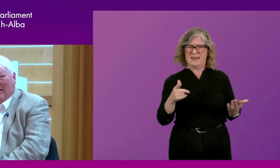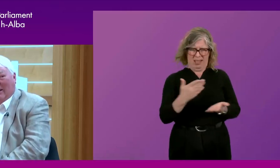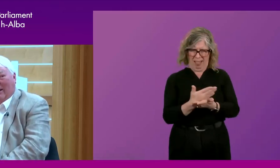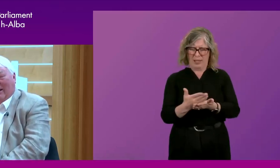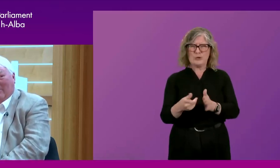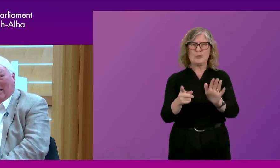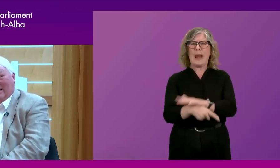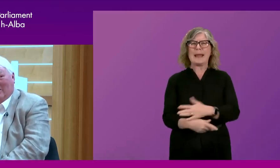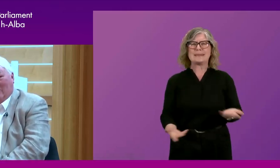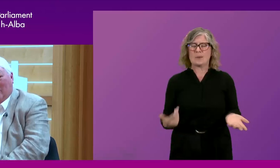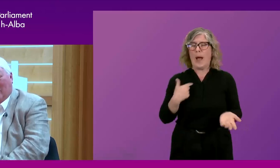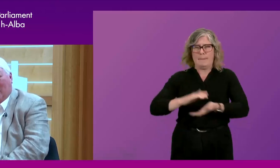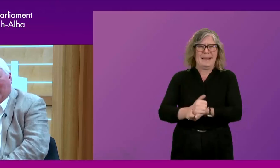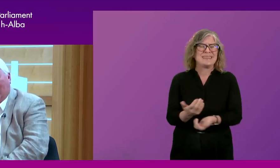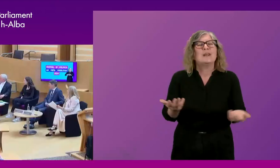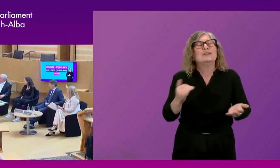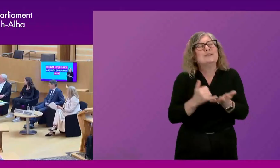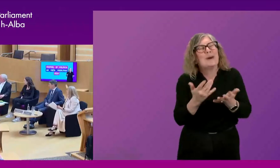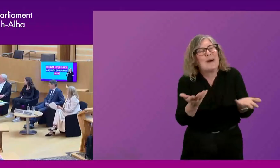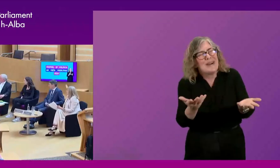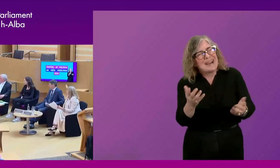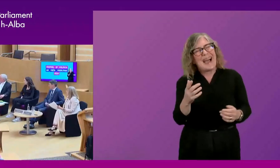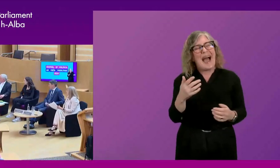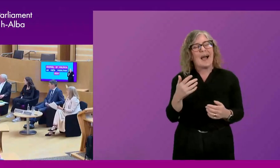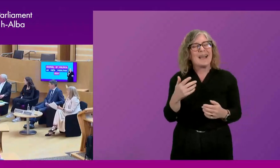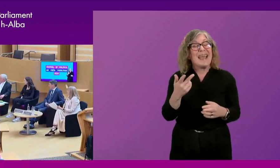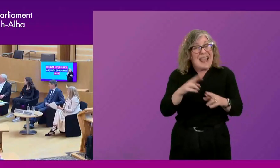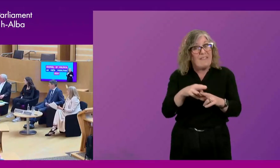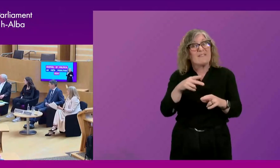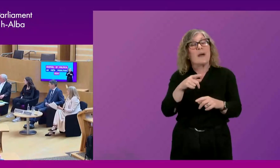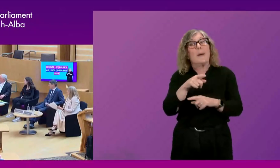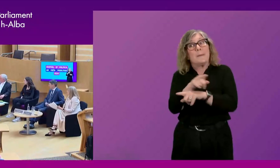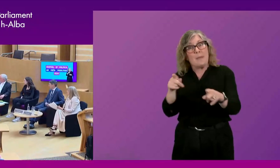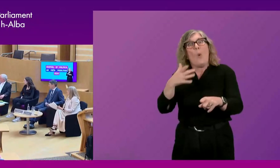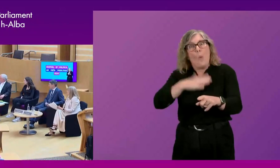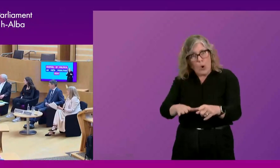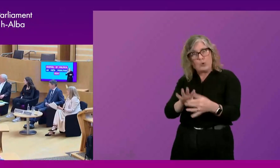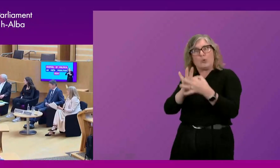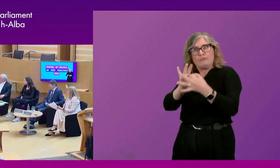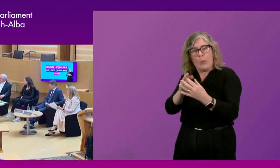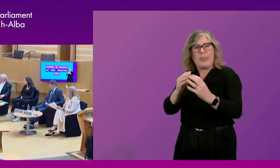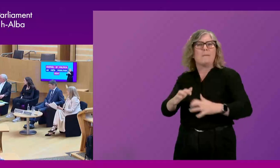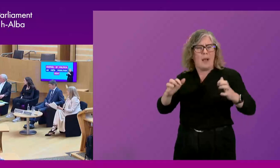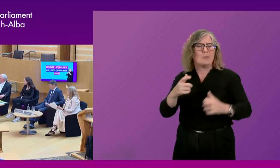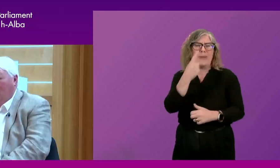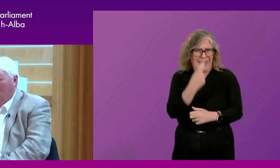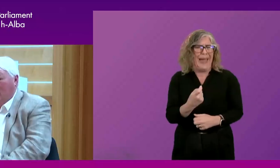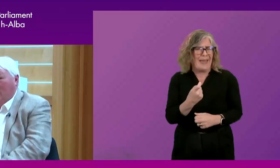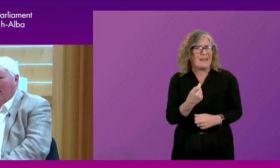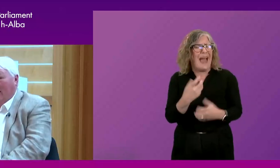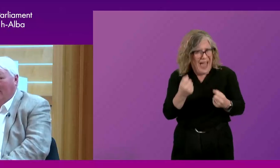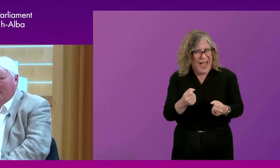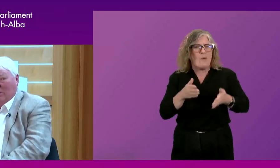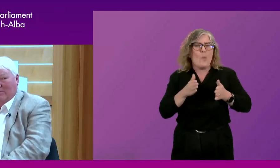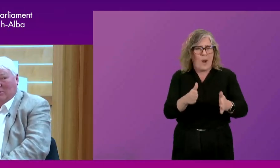damn late. And I'm glad. So for those who do wish to engage with the parliament, I think there are routes and avenues to do